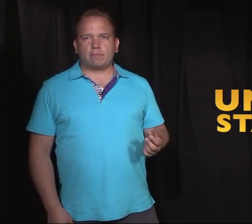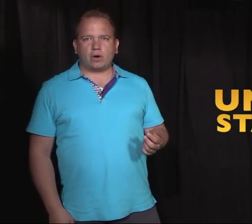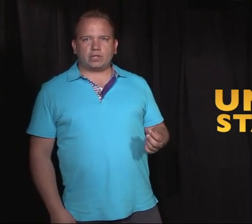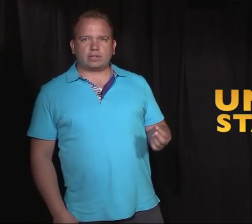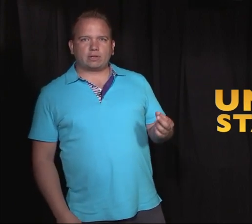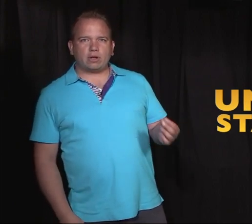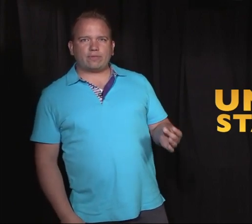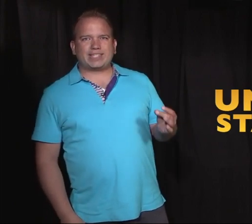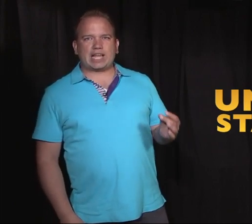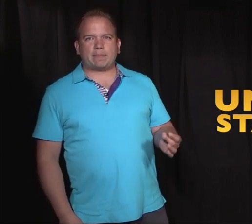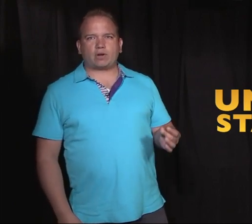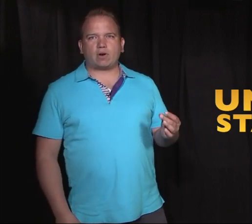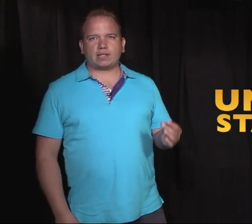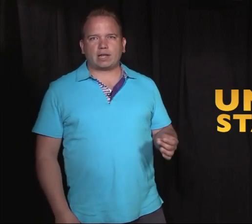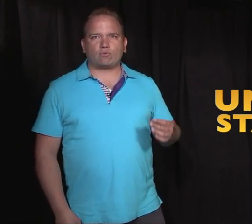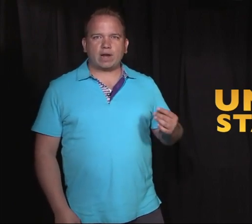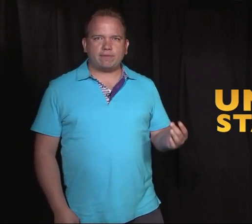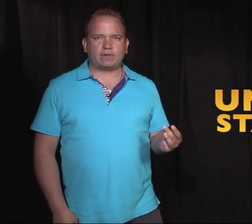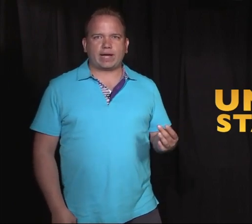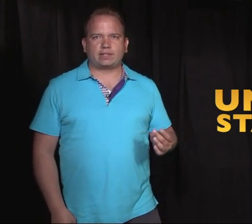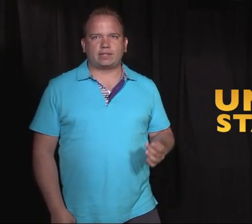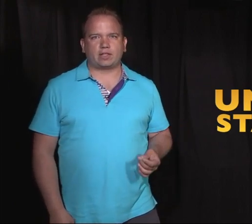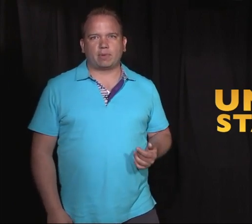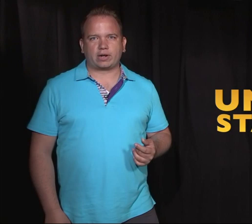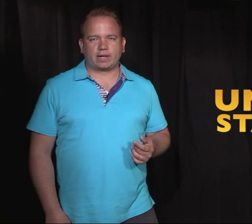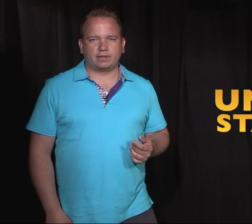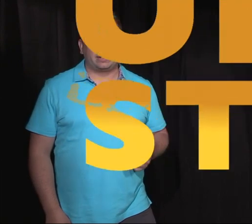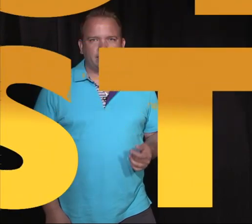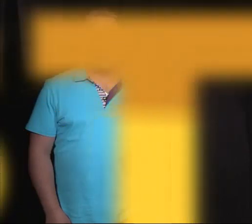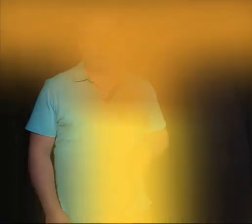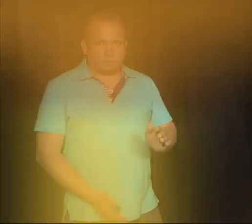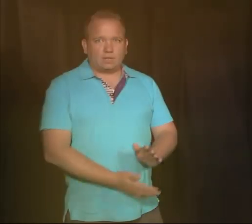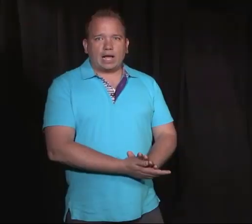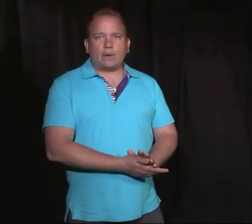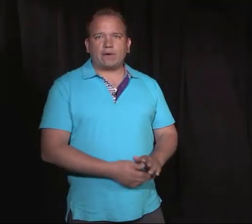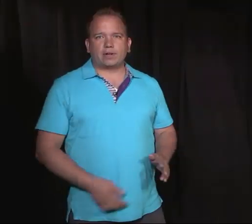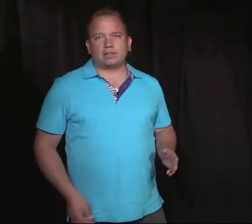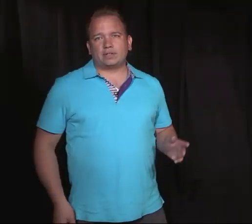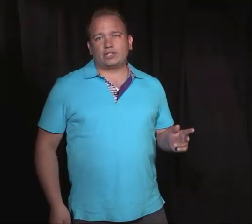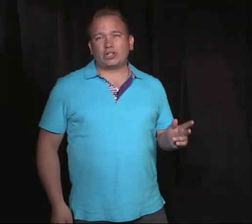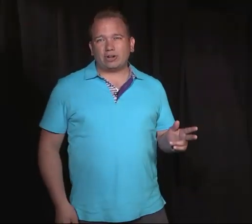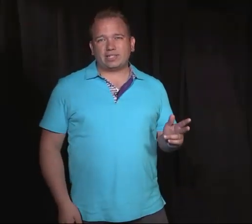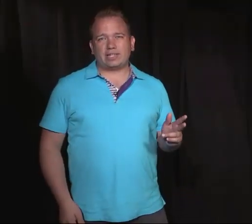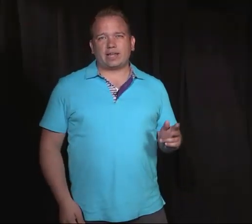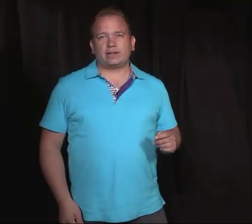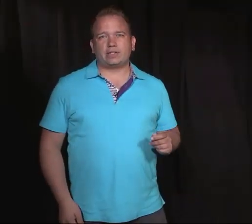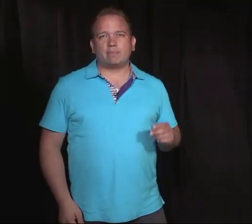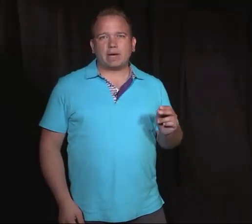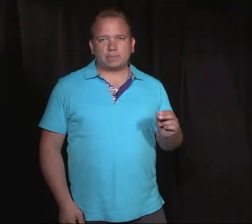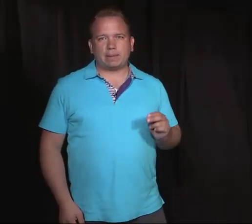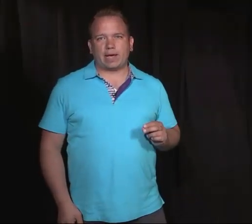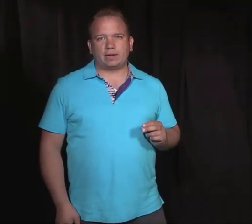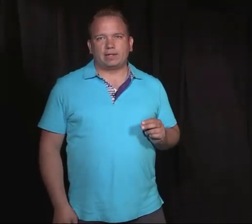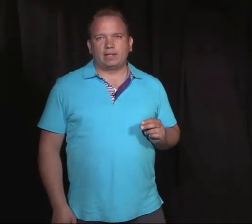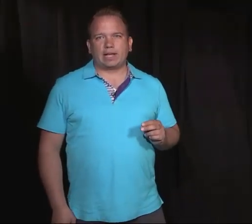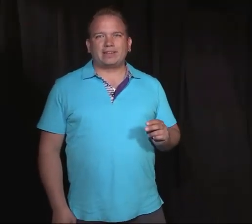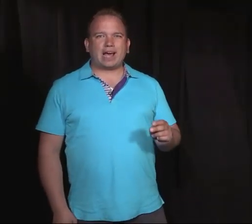emojis look the same across an array of devices on the market. However, certain standards must be met, like not